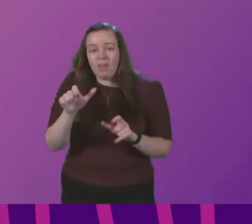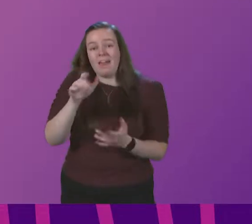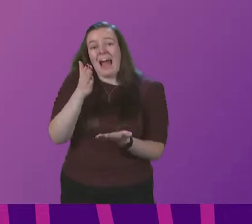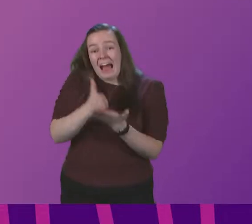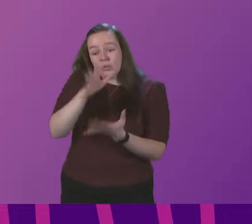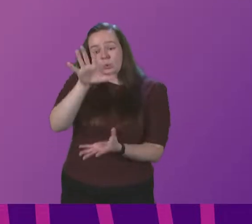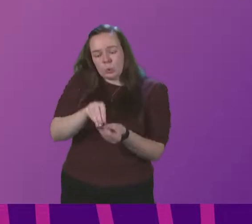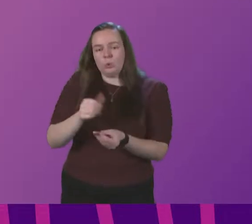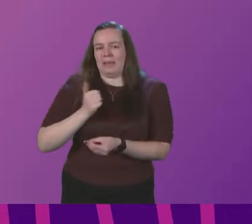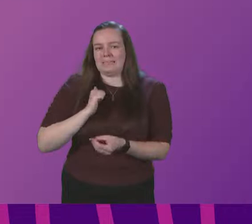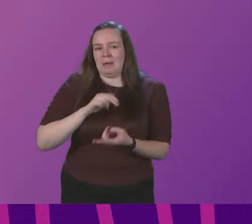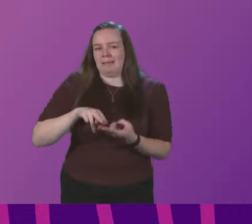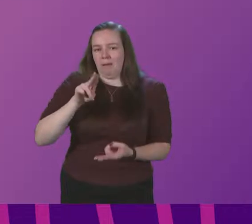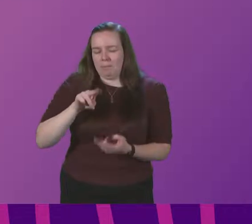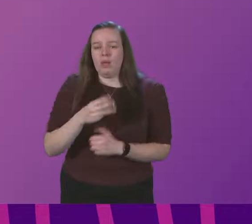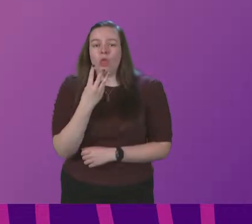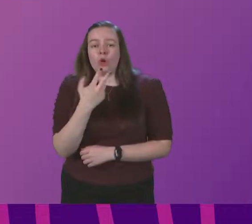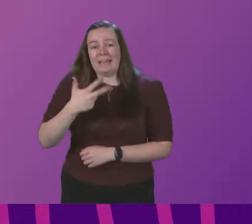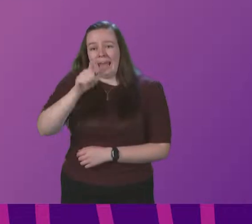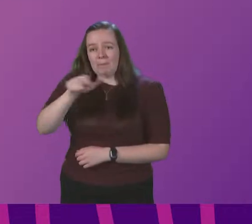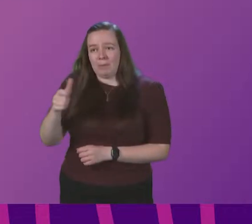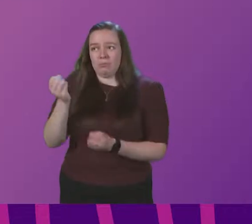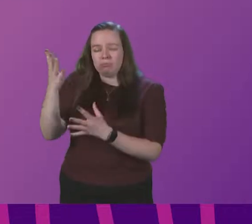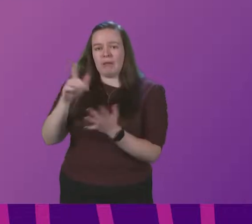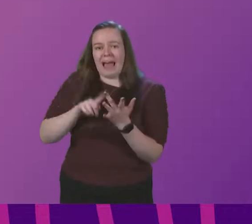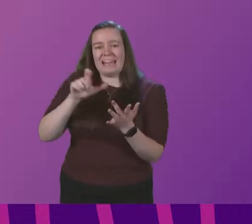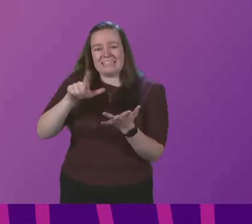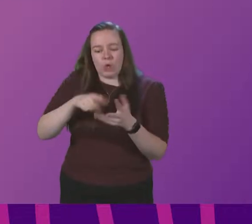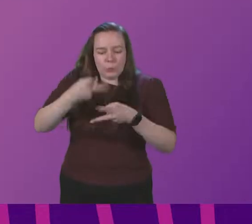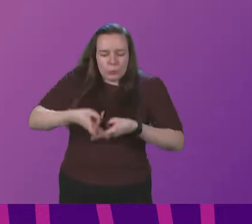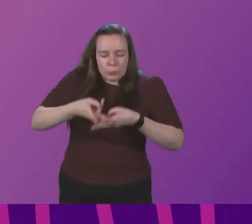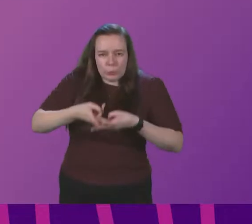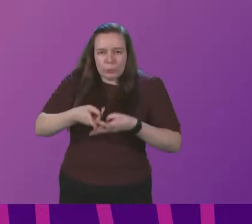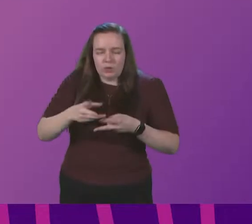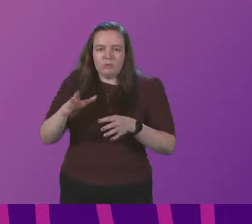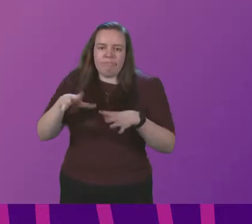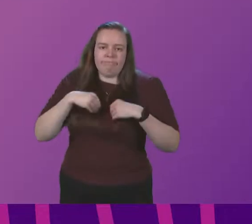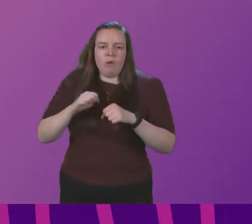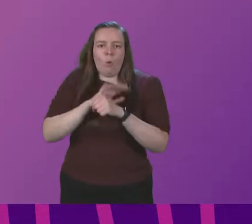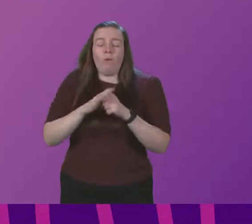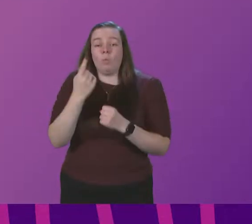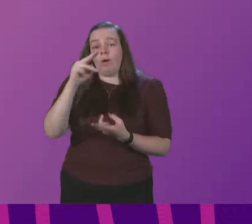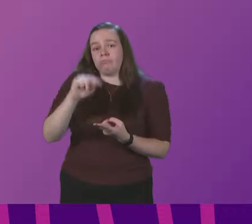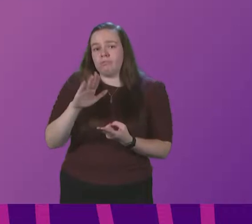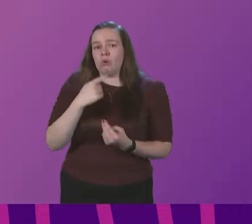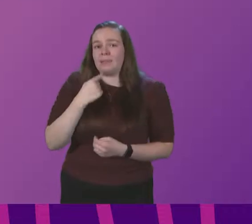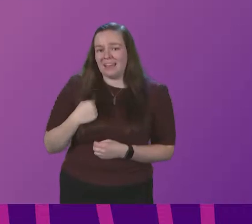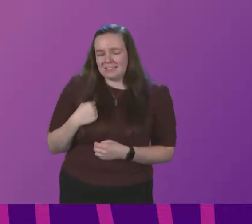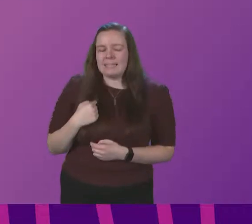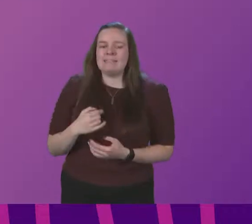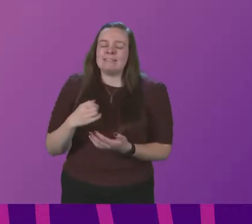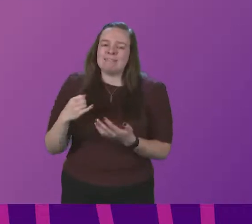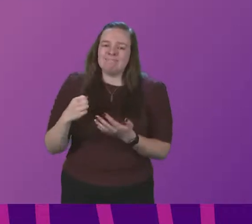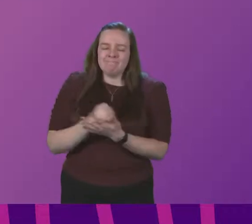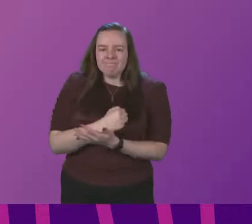to be higher. 38 people are in intensive care with COVID generally, which is one fewer than yesterday, and sadly, a further six